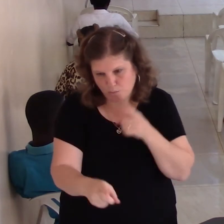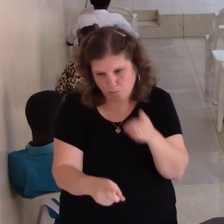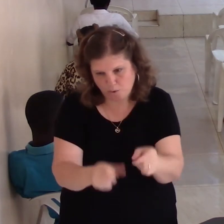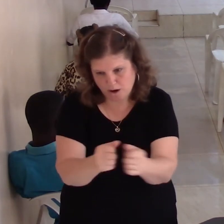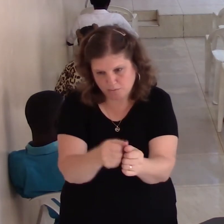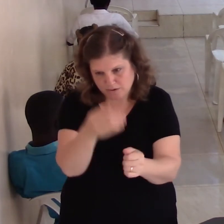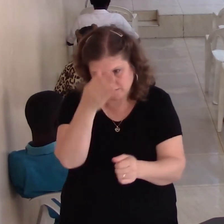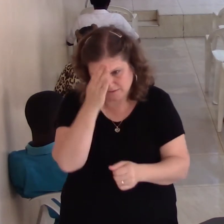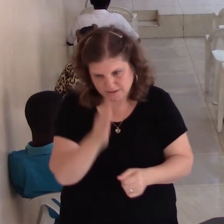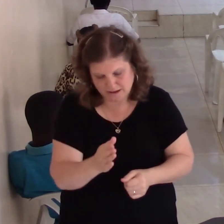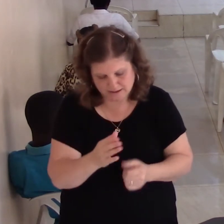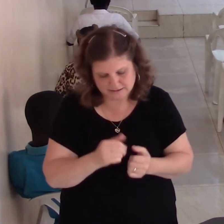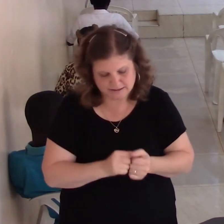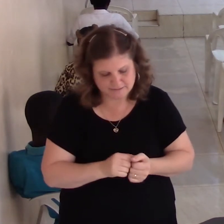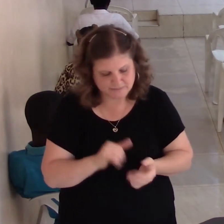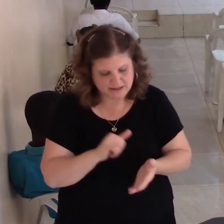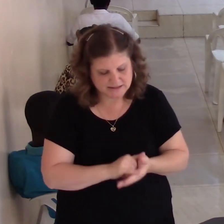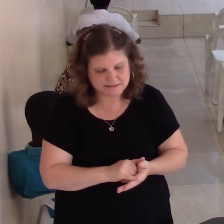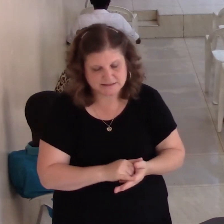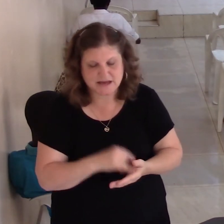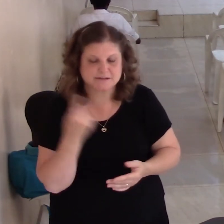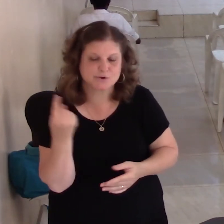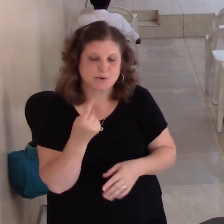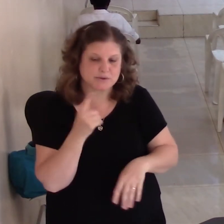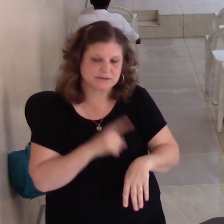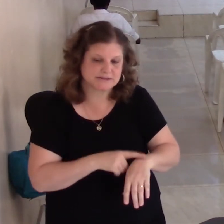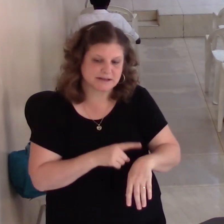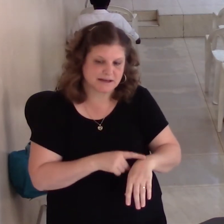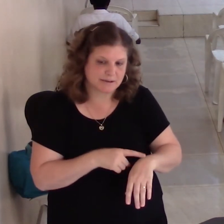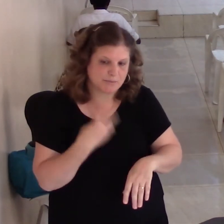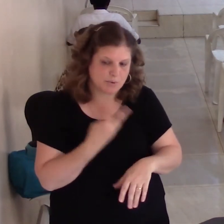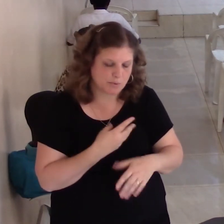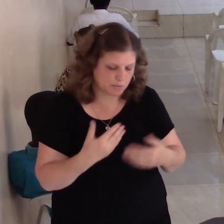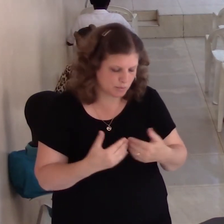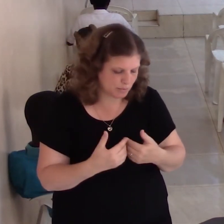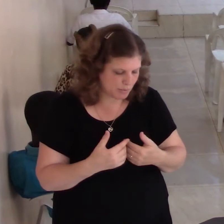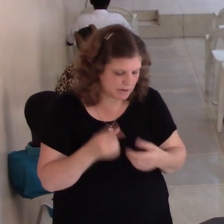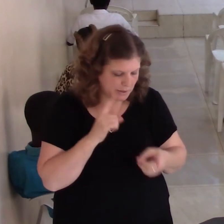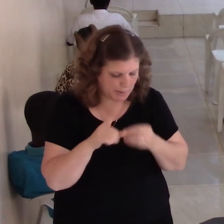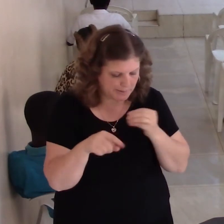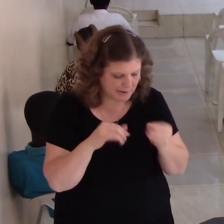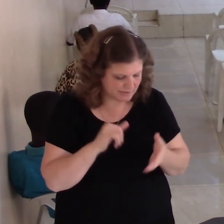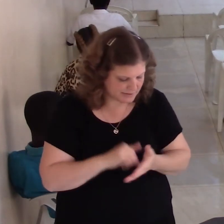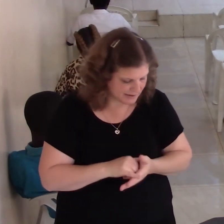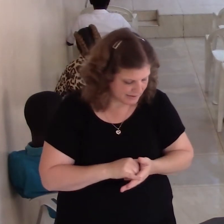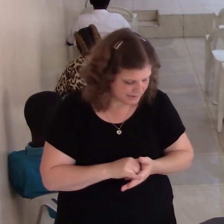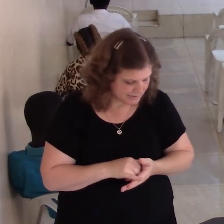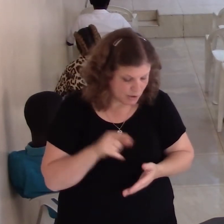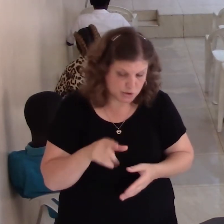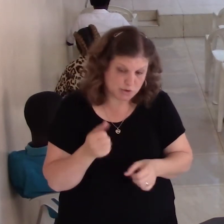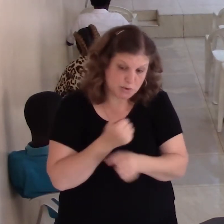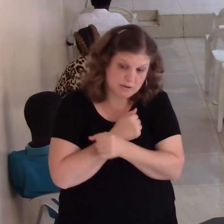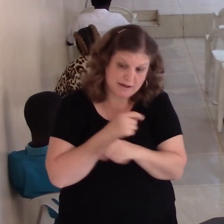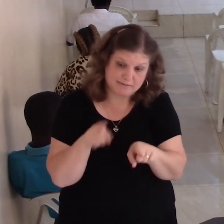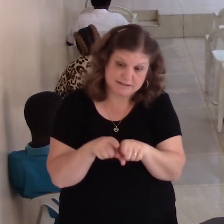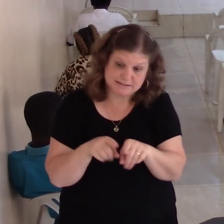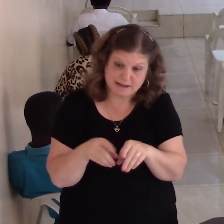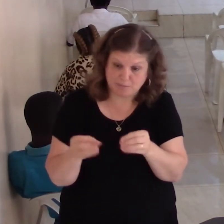That's the only time there that we talk about those things. You still love them as a brother, but why are they going to be shamed?